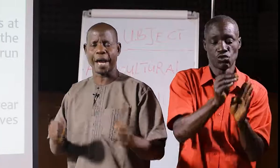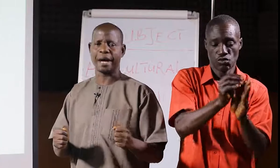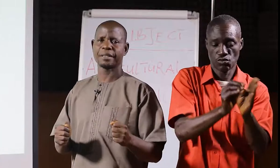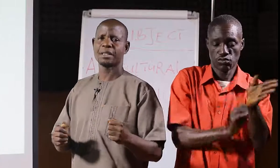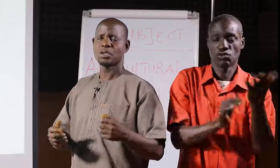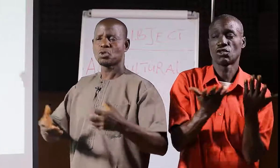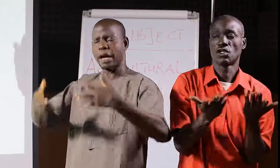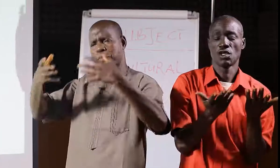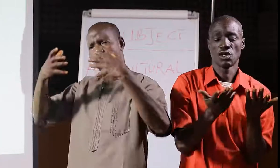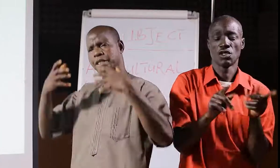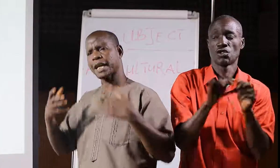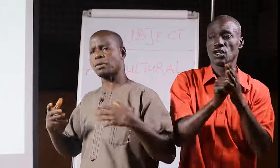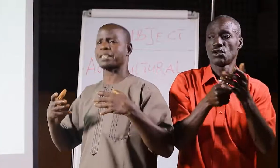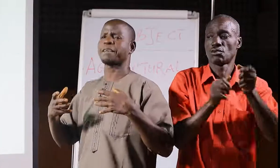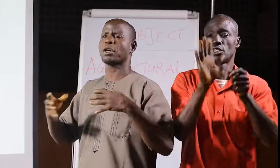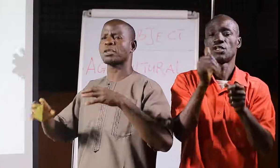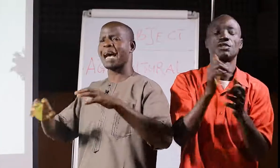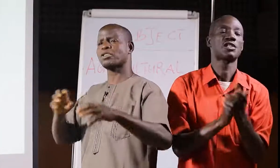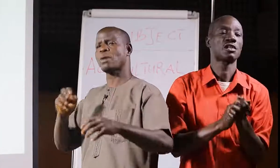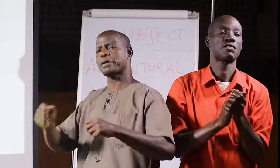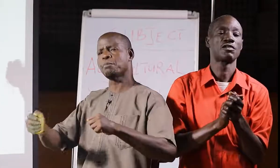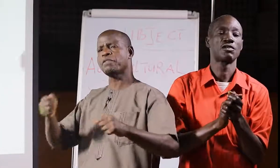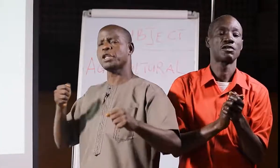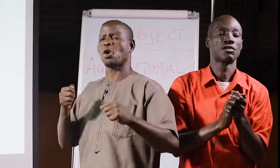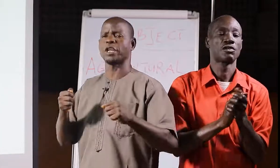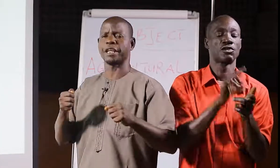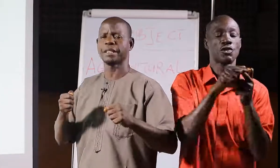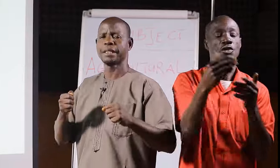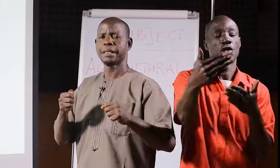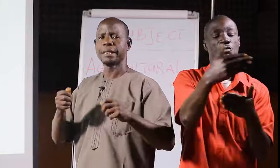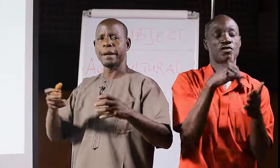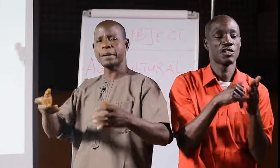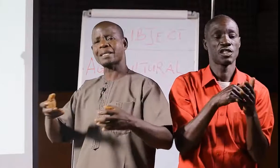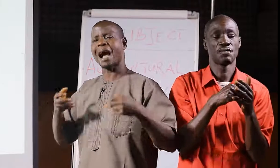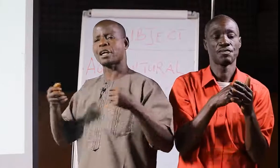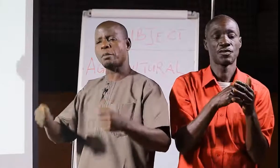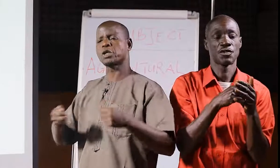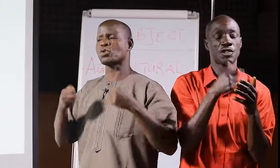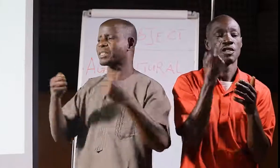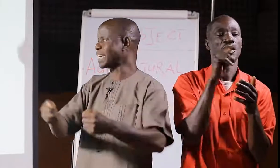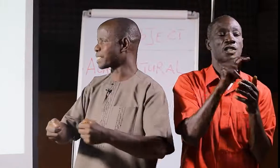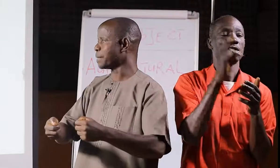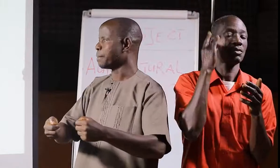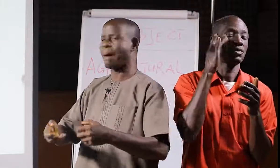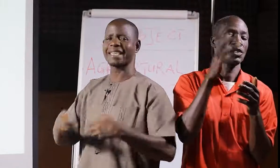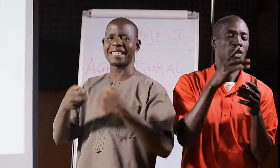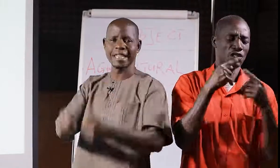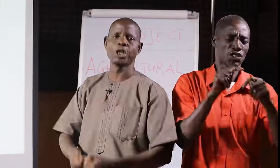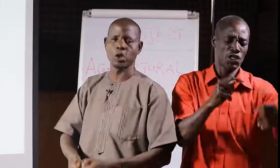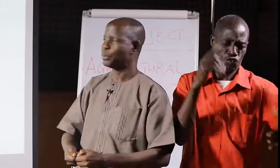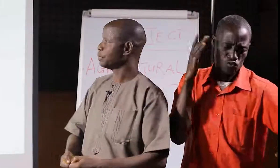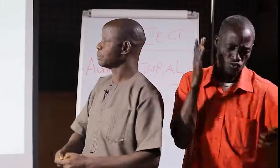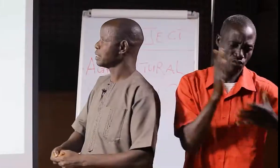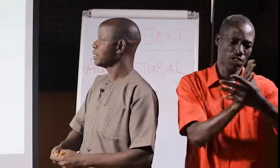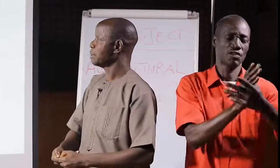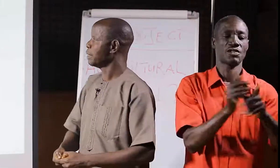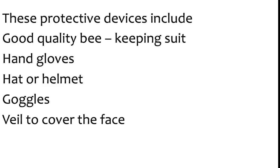to wear, so that you protect yourself, because as you are removing the honey, the bees are coming to resist by stinging